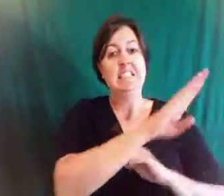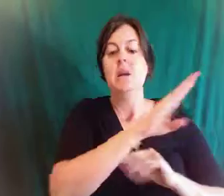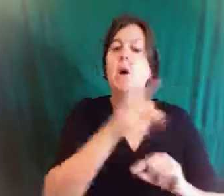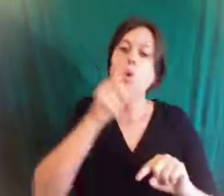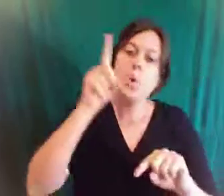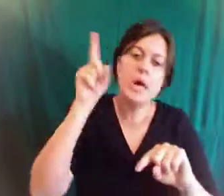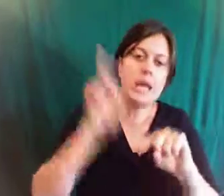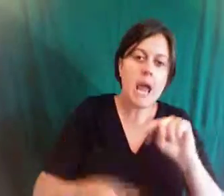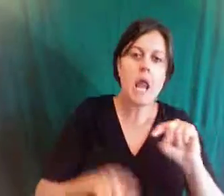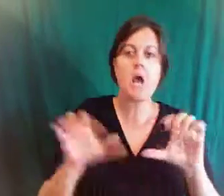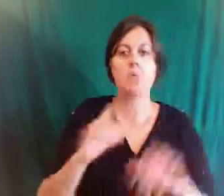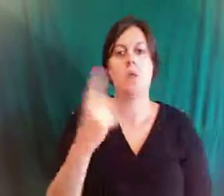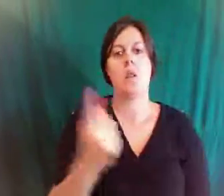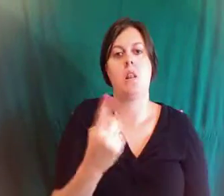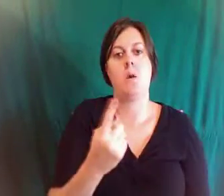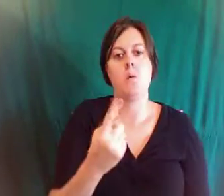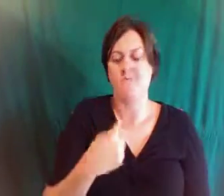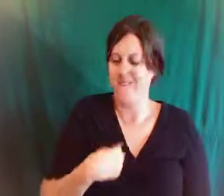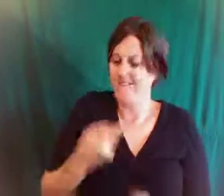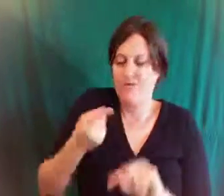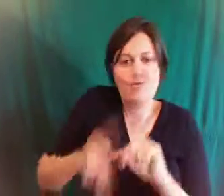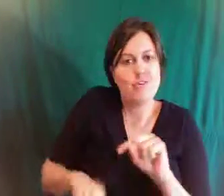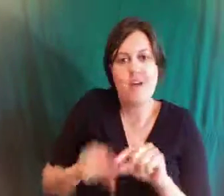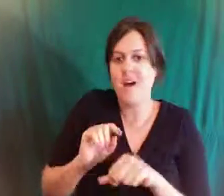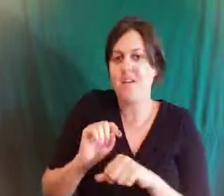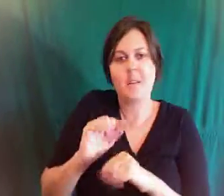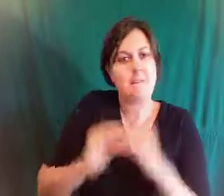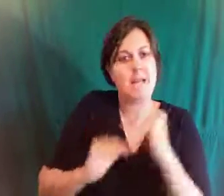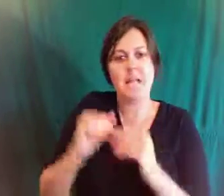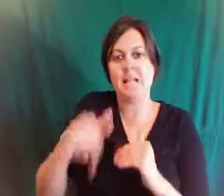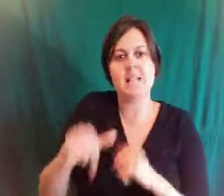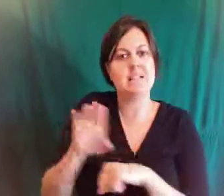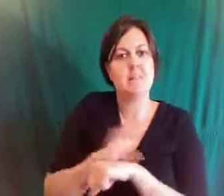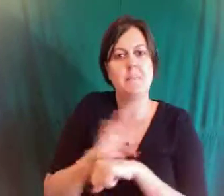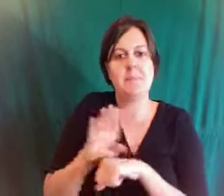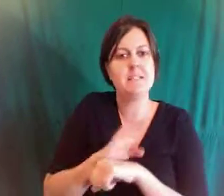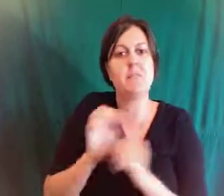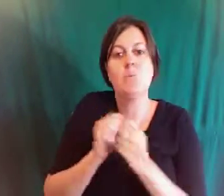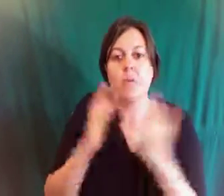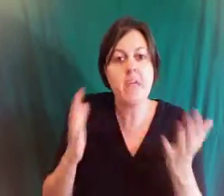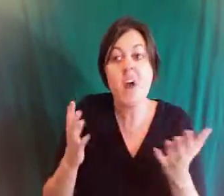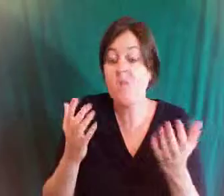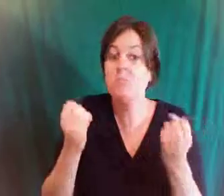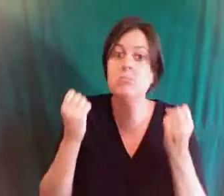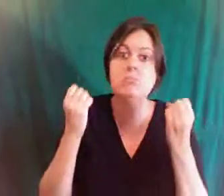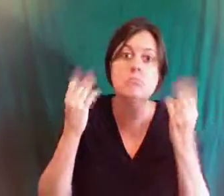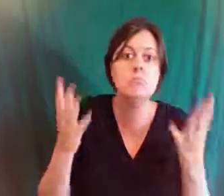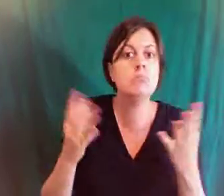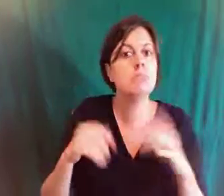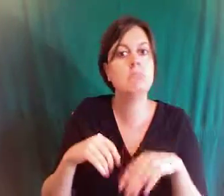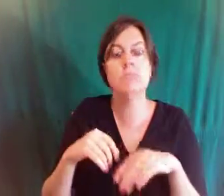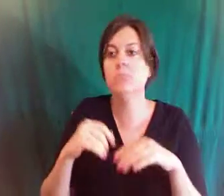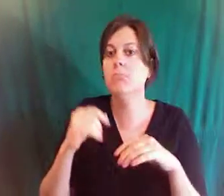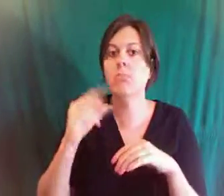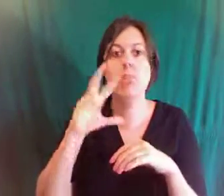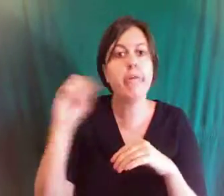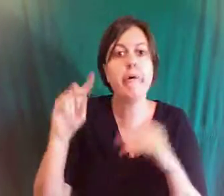is now without the help of literally dozens of people in terms of their advice their